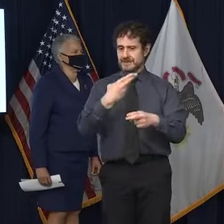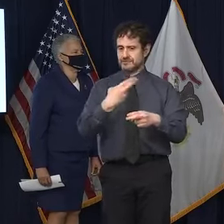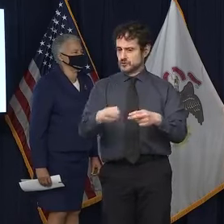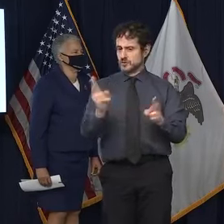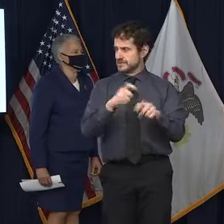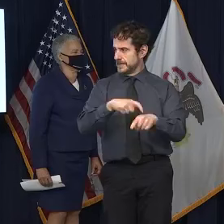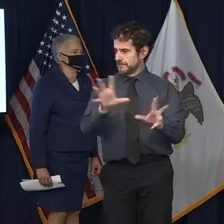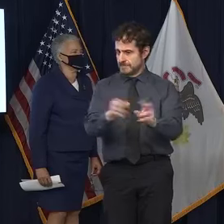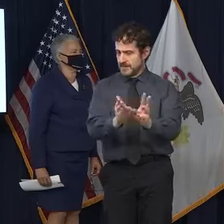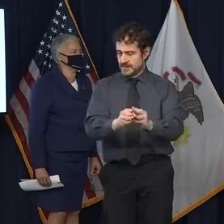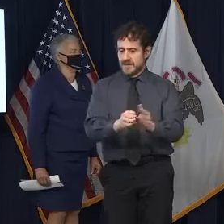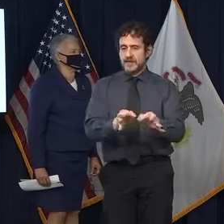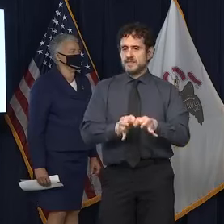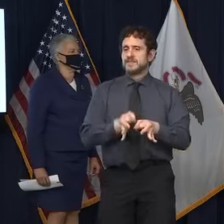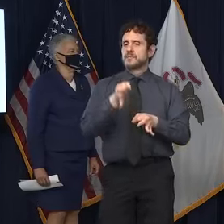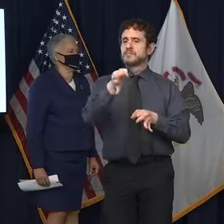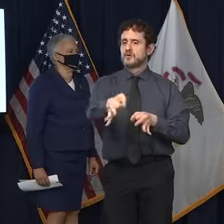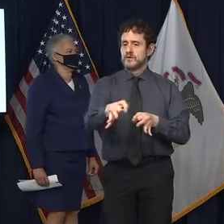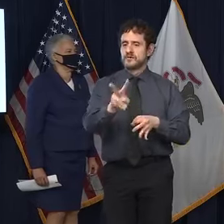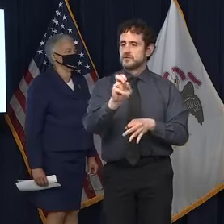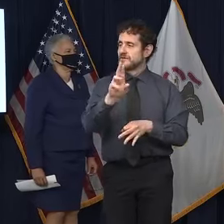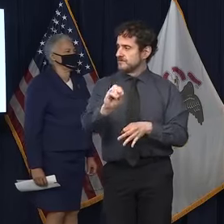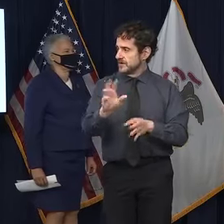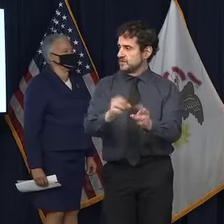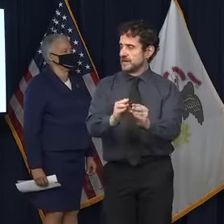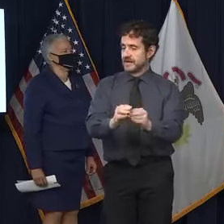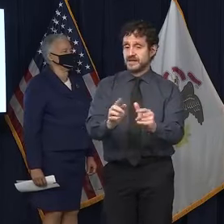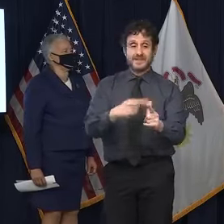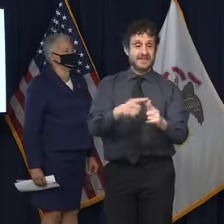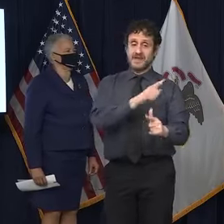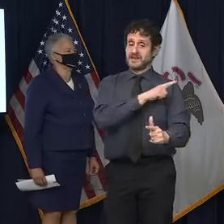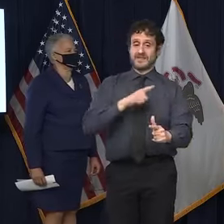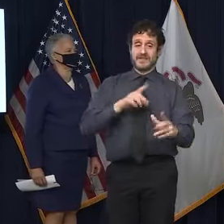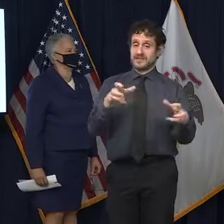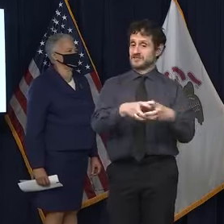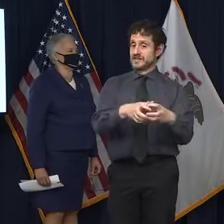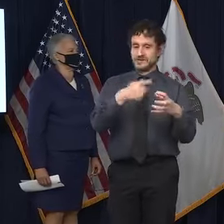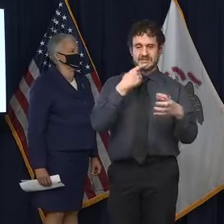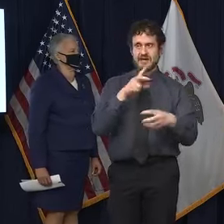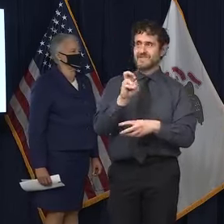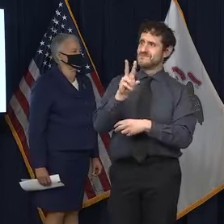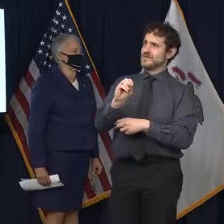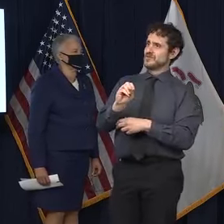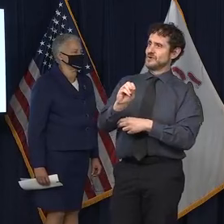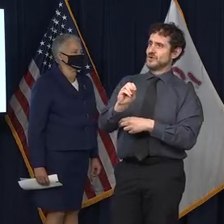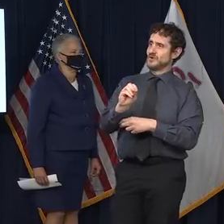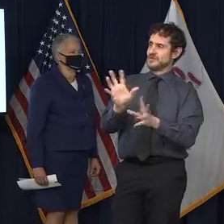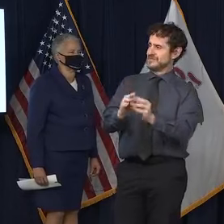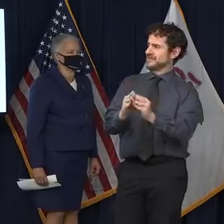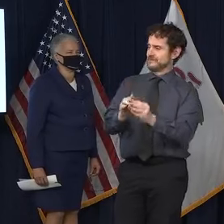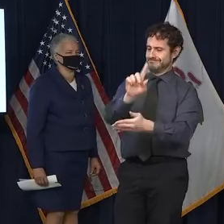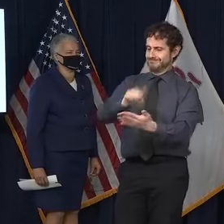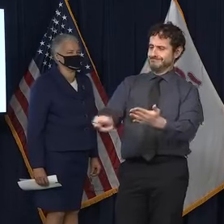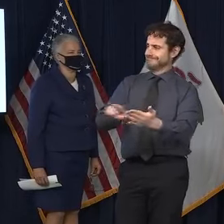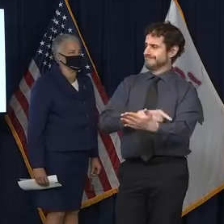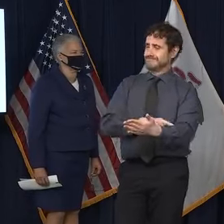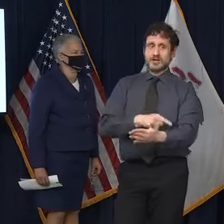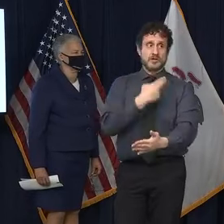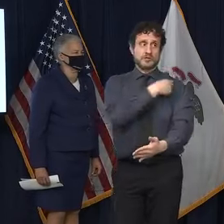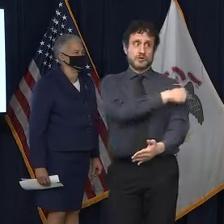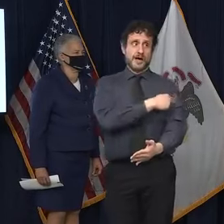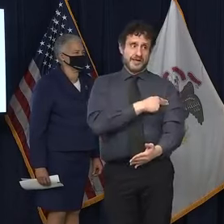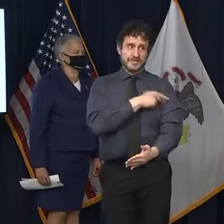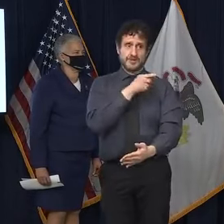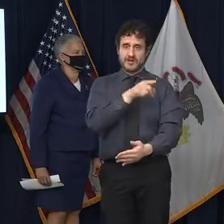which was put off to the veto session, and then the legislature decided not to have a veto session. So hospital transformation is just